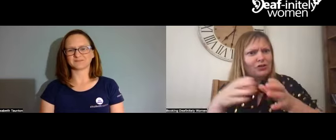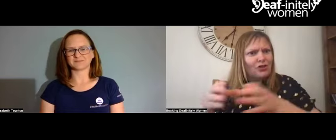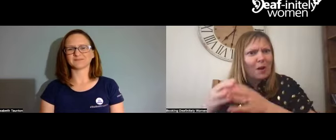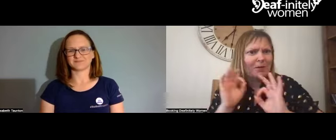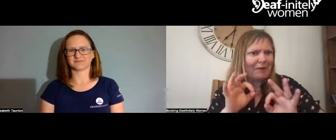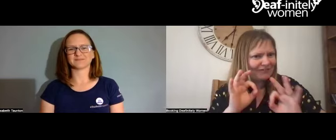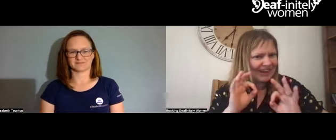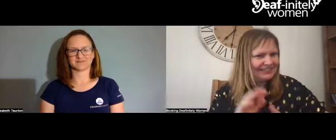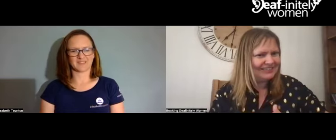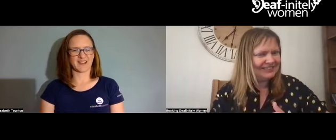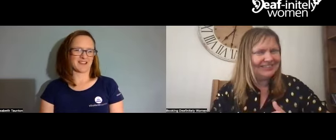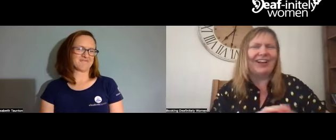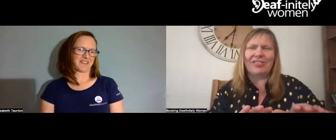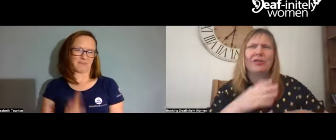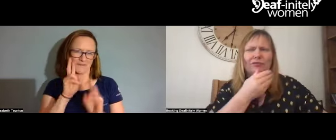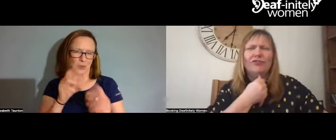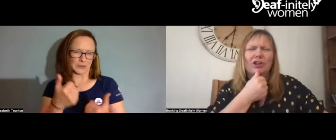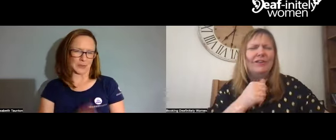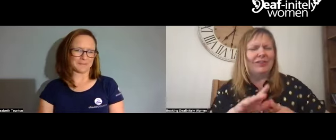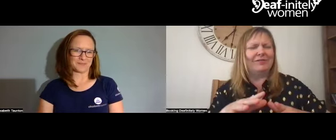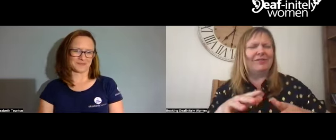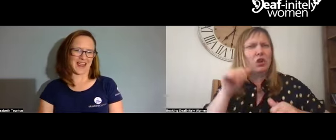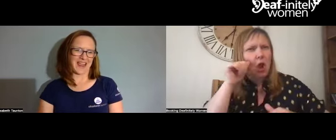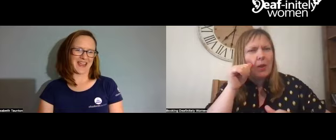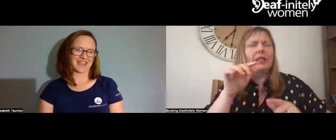So that will be two workshops. Perfect. Really useful.